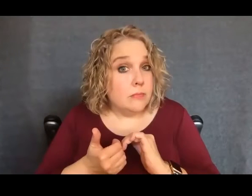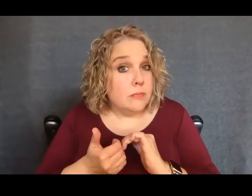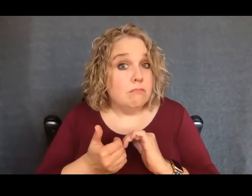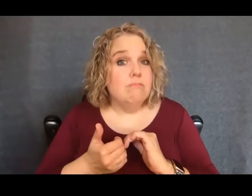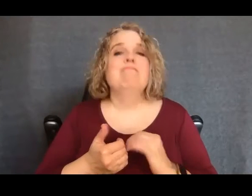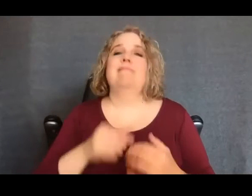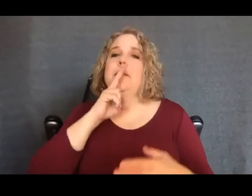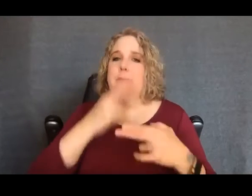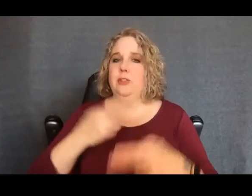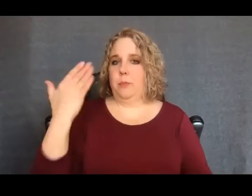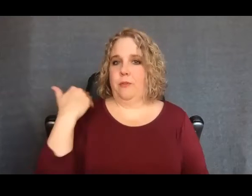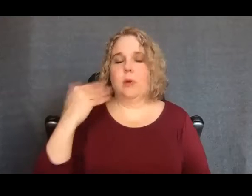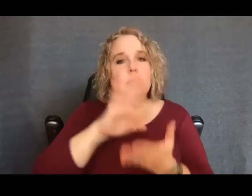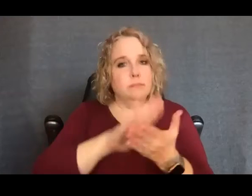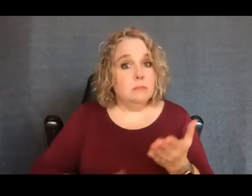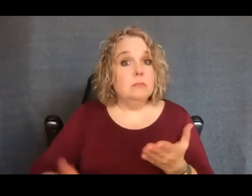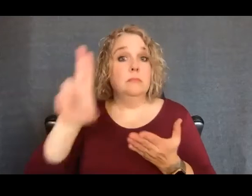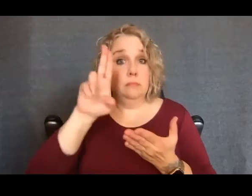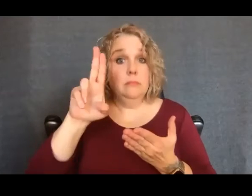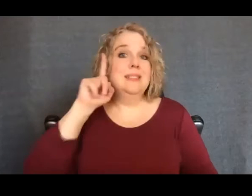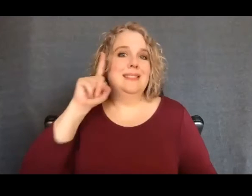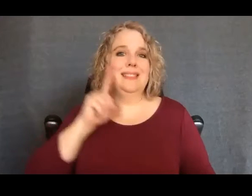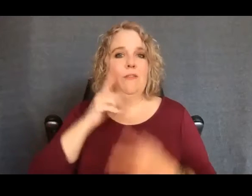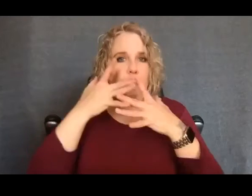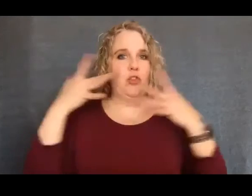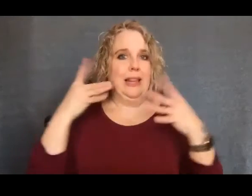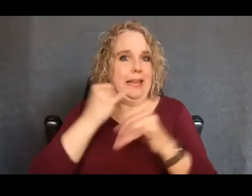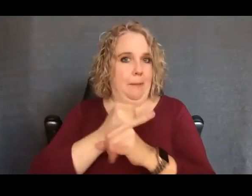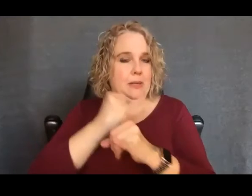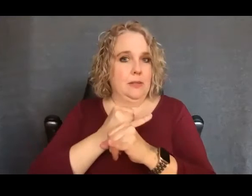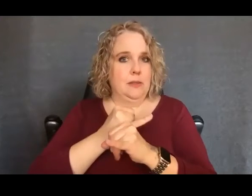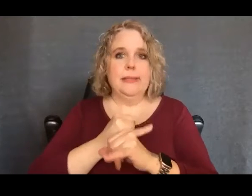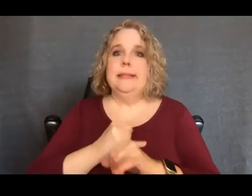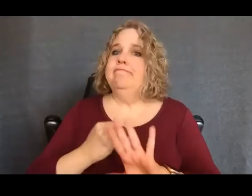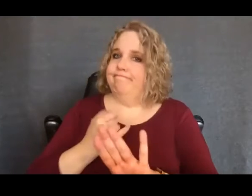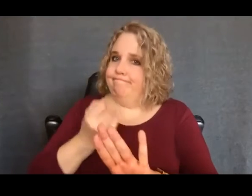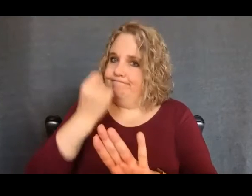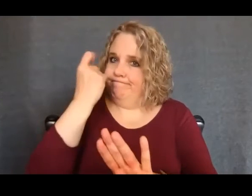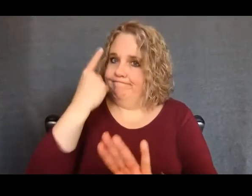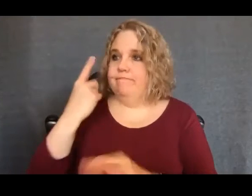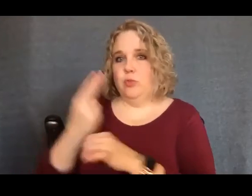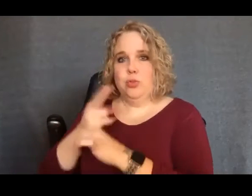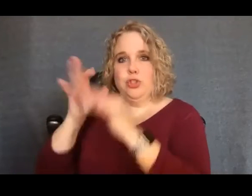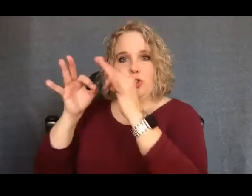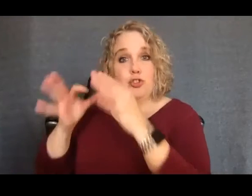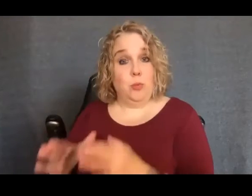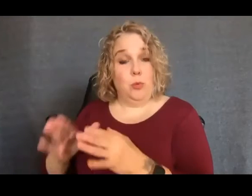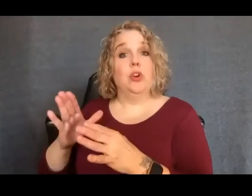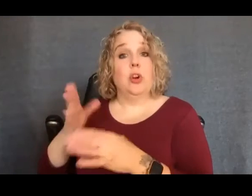As mentioned before, Bloomsburg University is a deaf-friendly campus. However, using an interpreter in high school is much